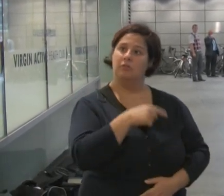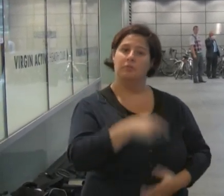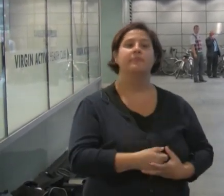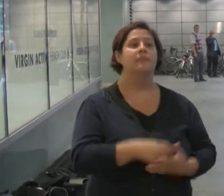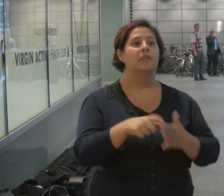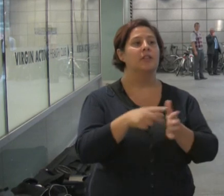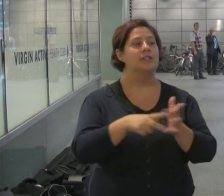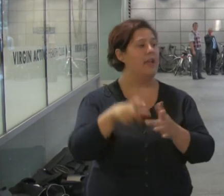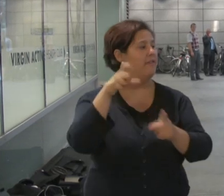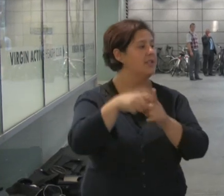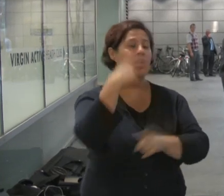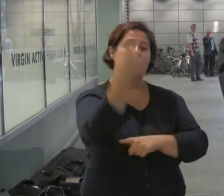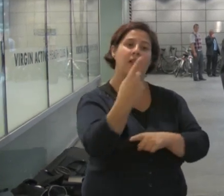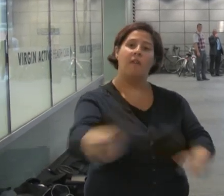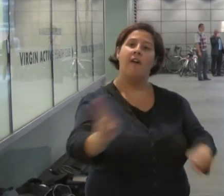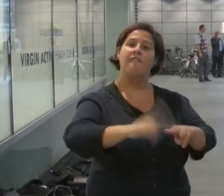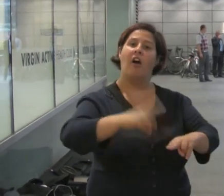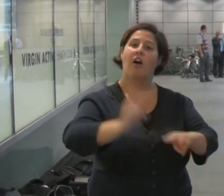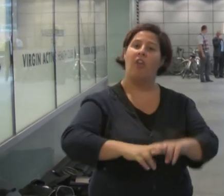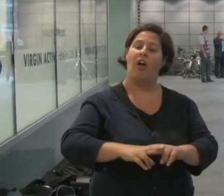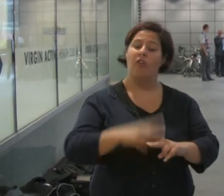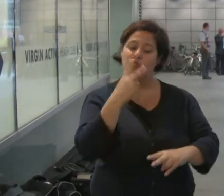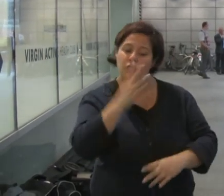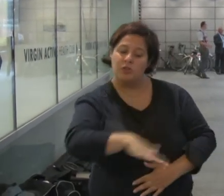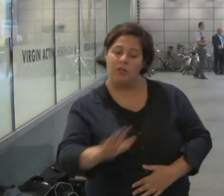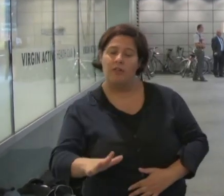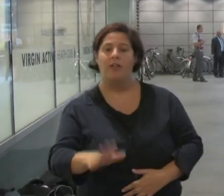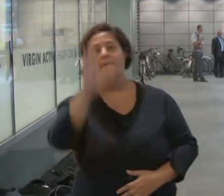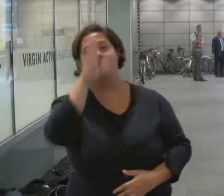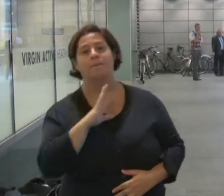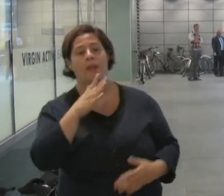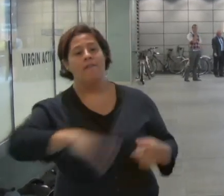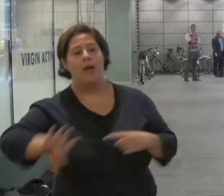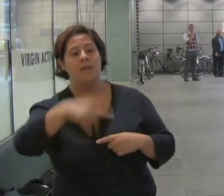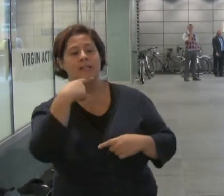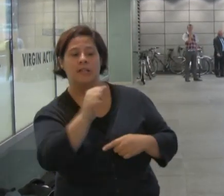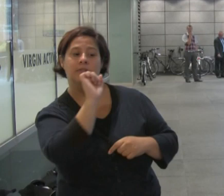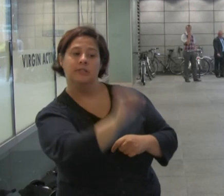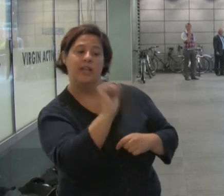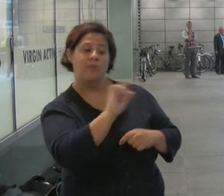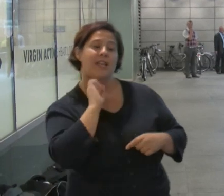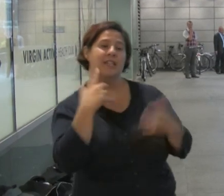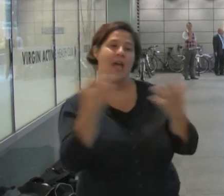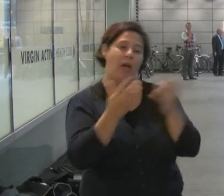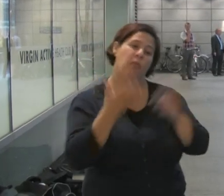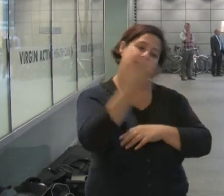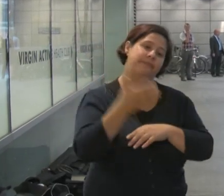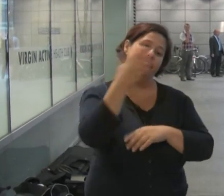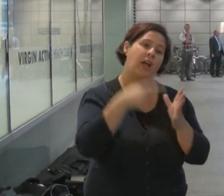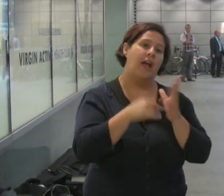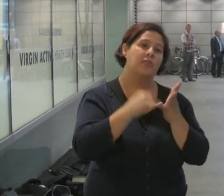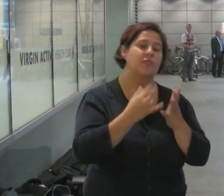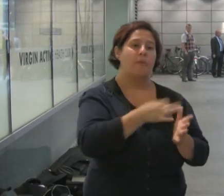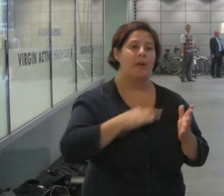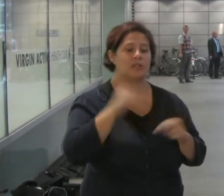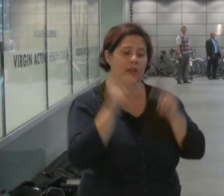David grows with a father of two and his bleeding family said that was killed by the stress of facing Atos and their stressful medical tests. He had